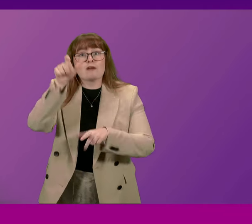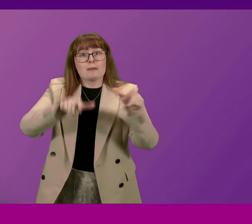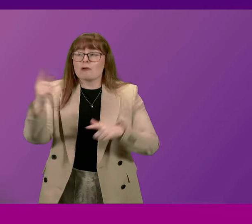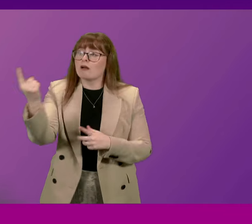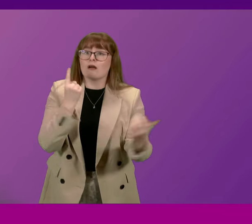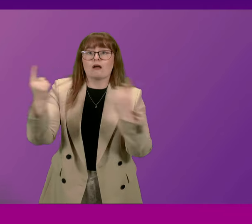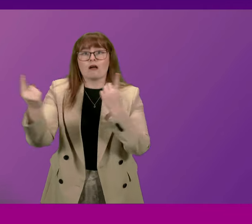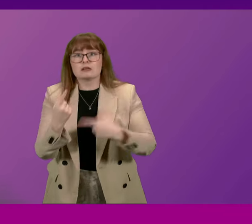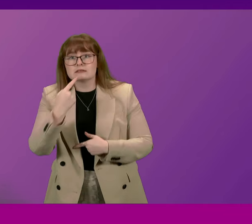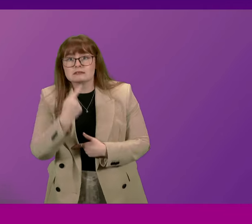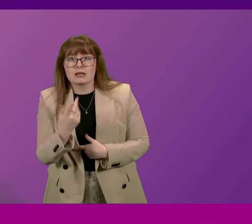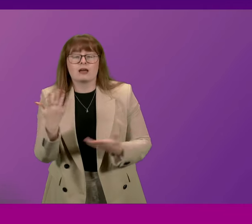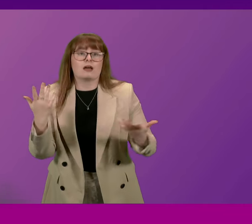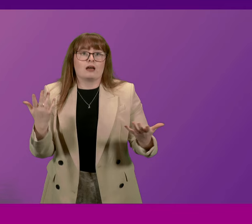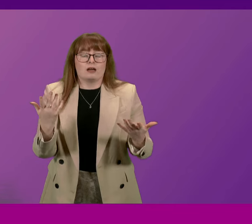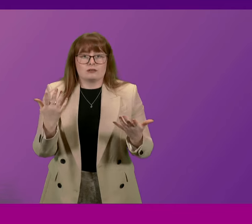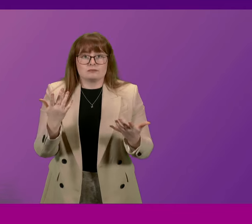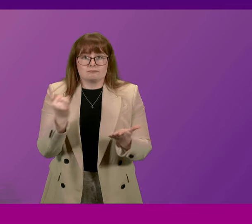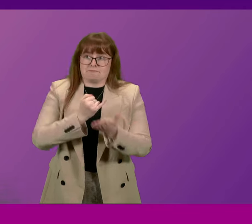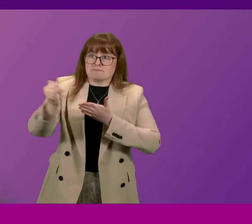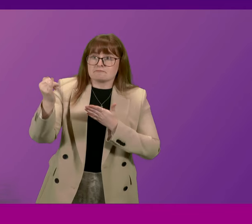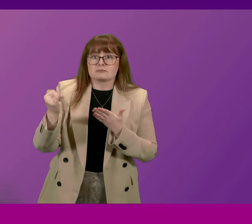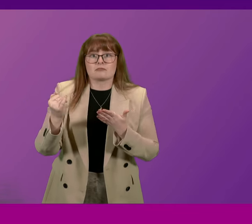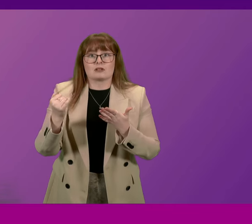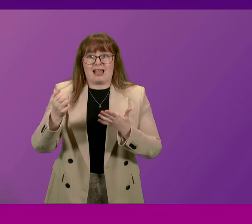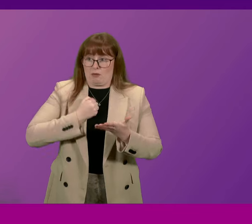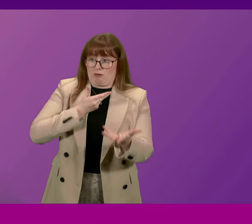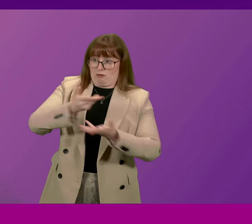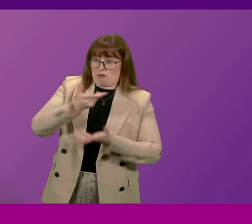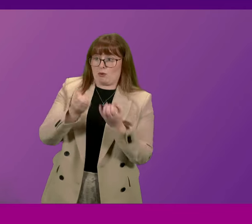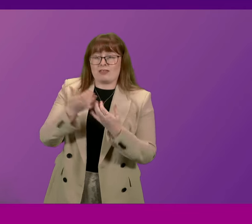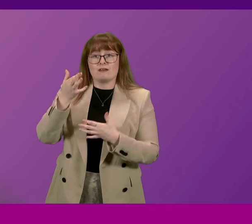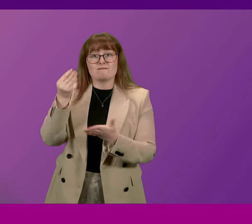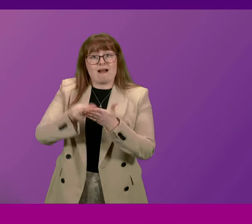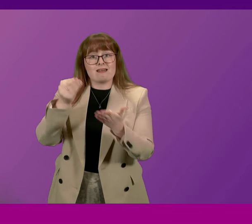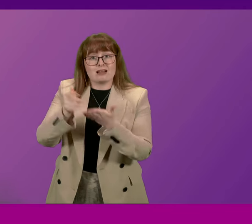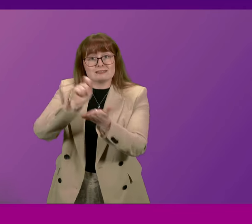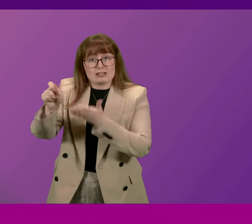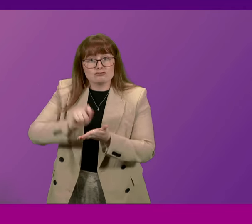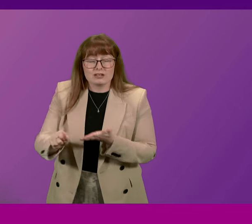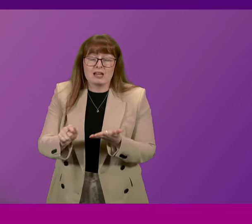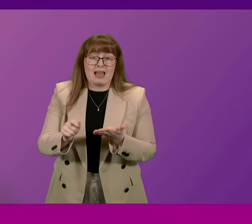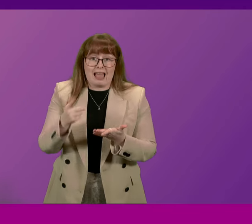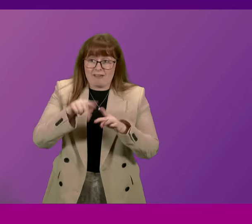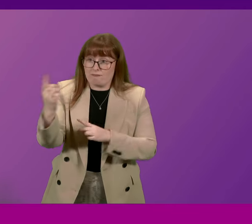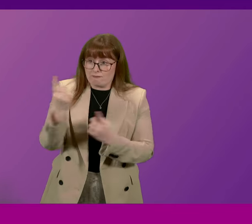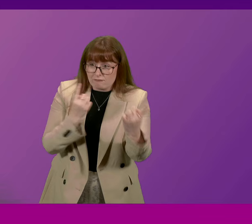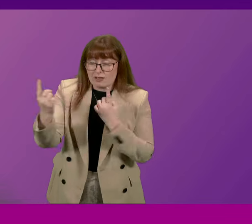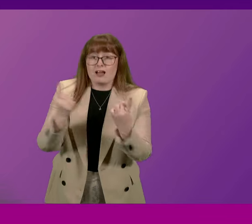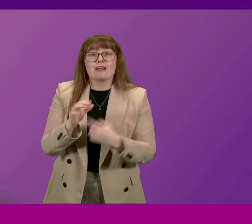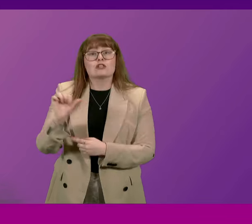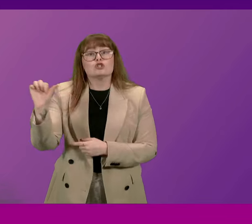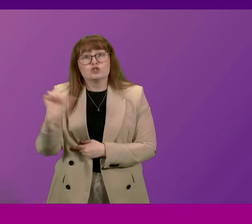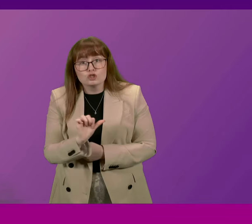with substantive propositions in the dialogue with the Finance Secretary, at least have the democratic